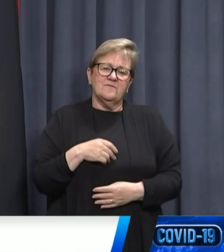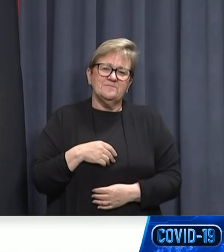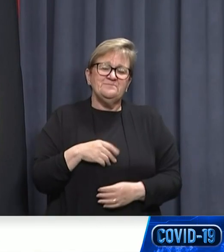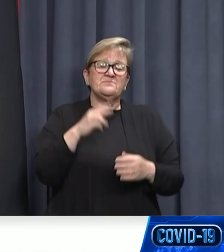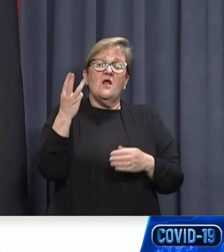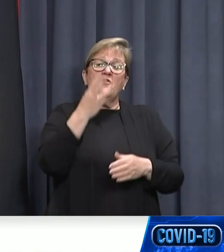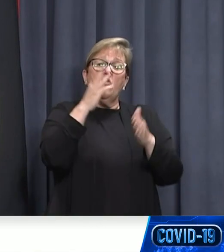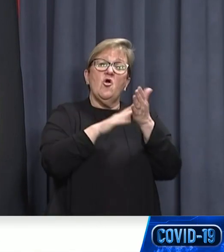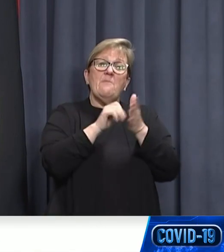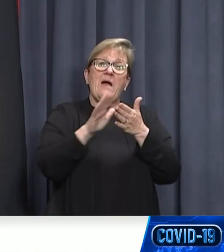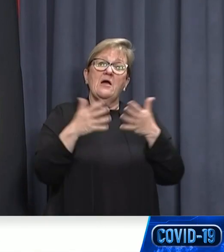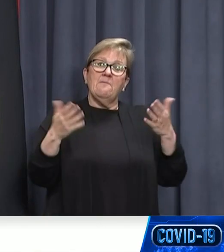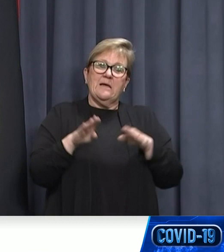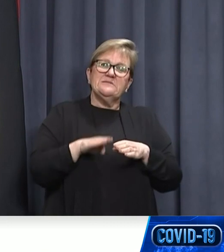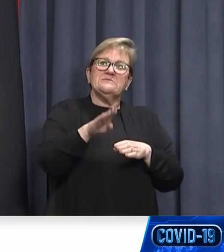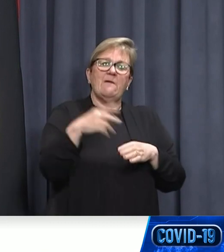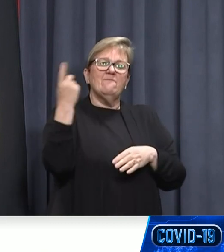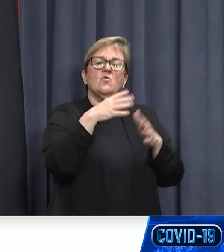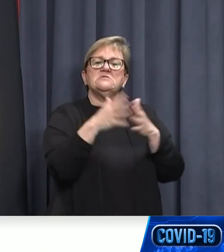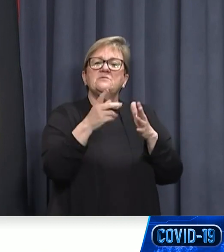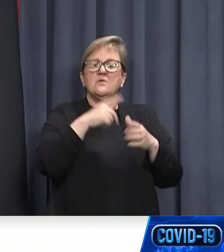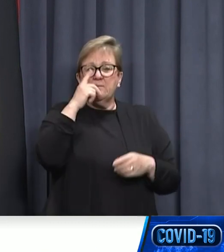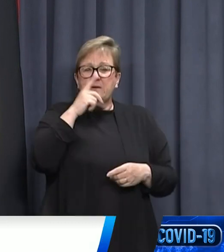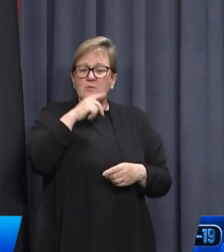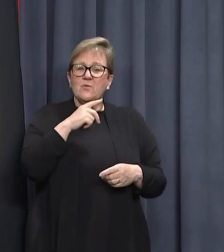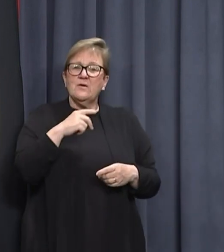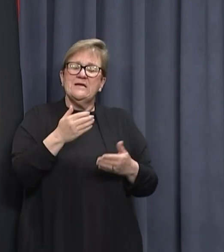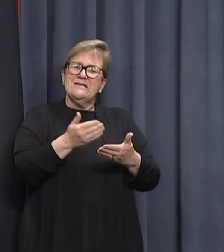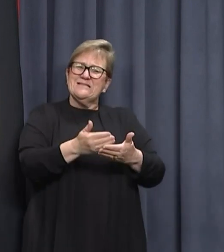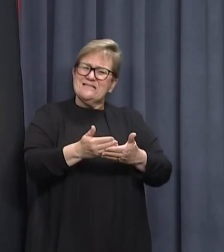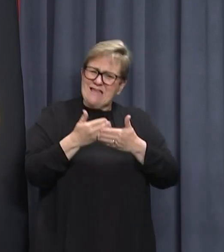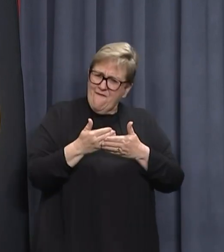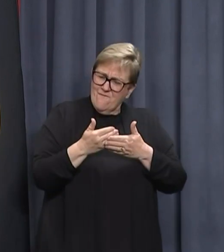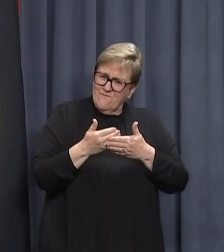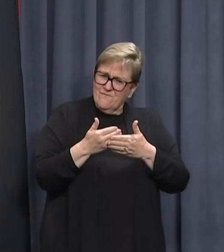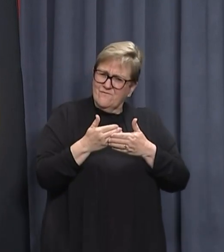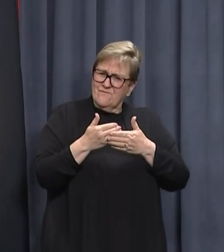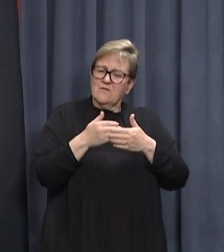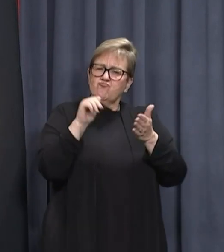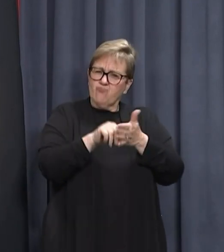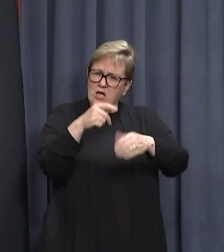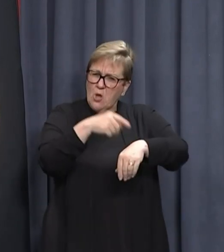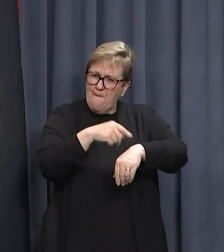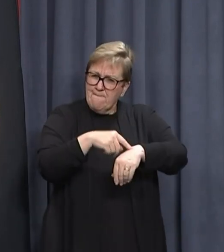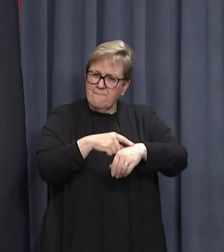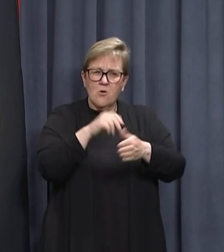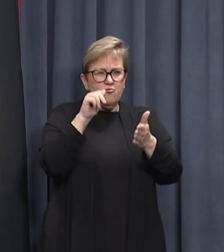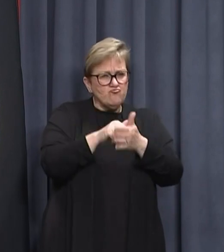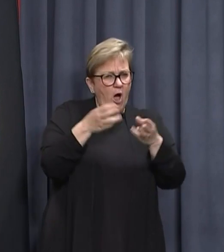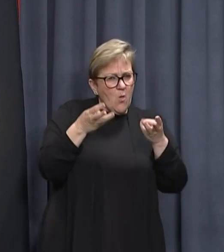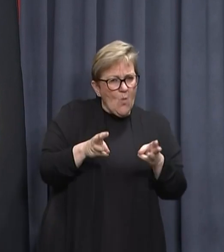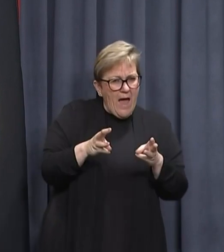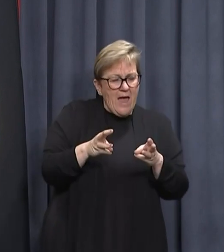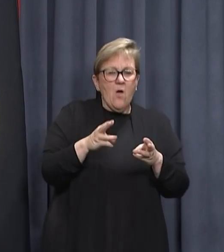March 3rd will be a step forward for Western Australia. A safe step forward, taken at the right time, in the right way,